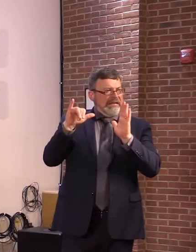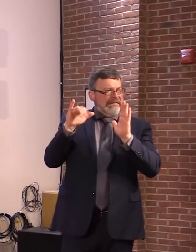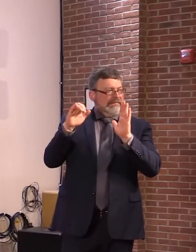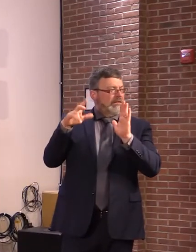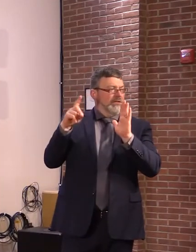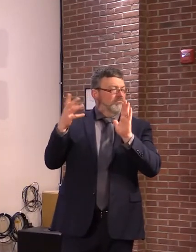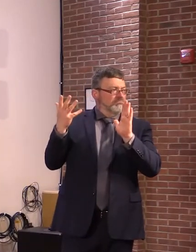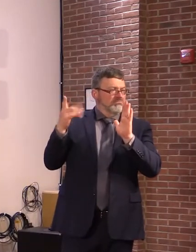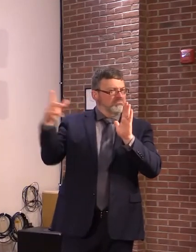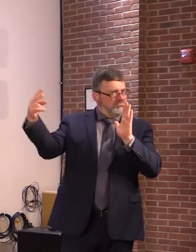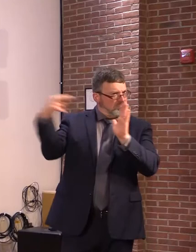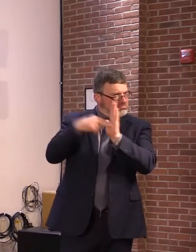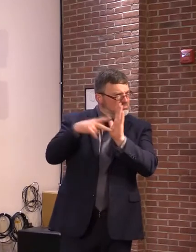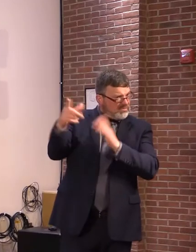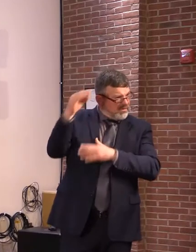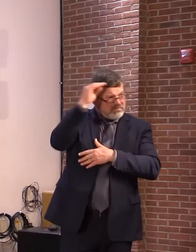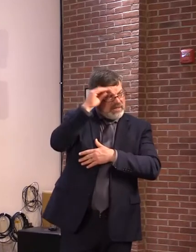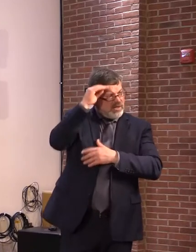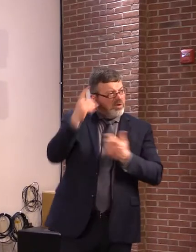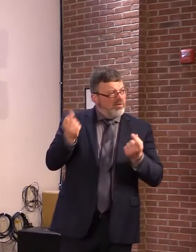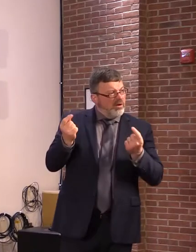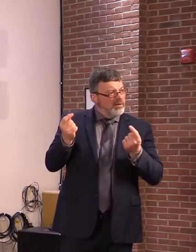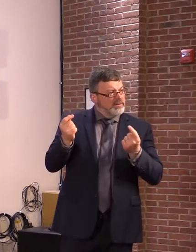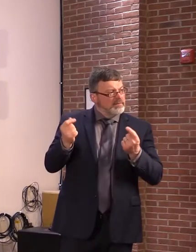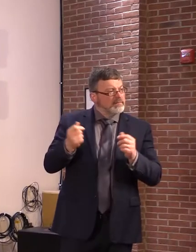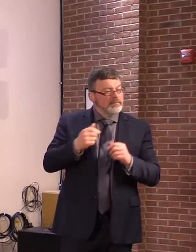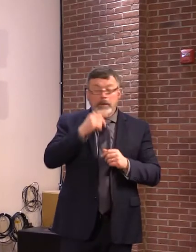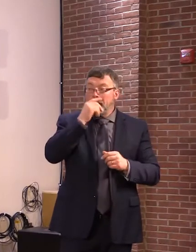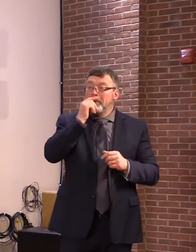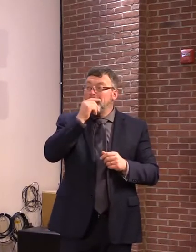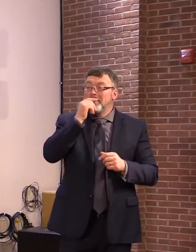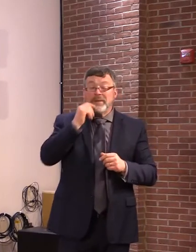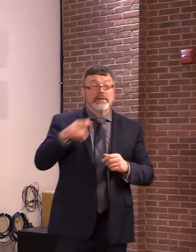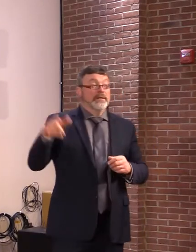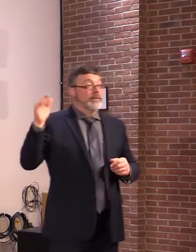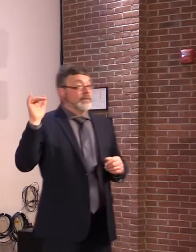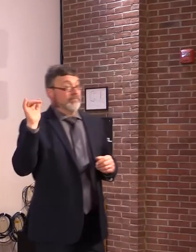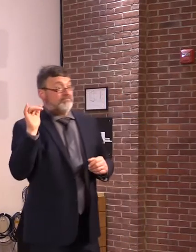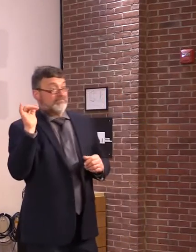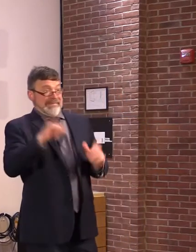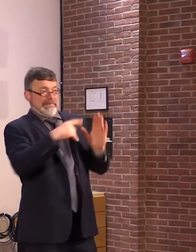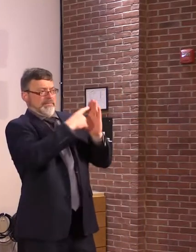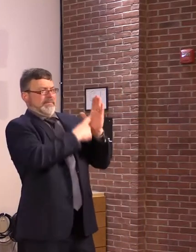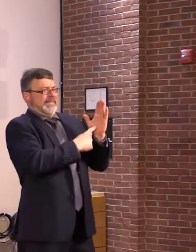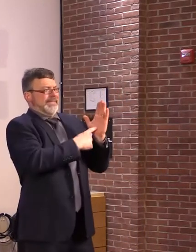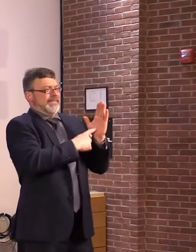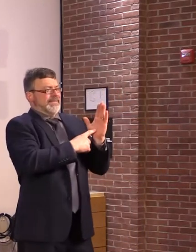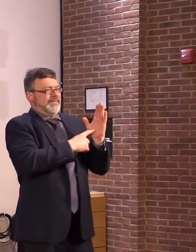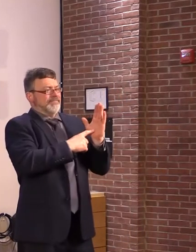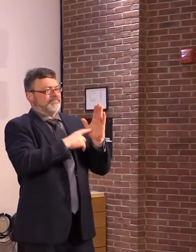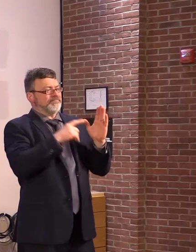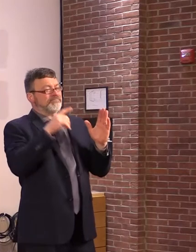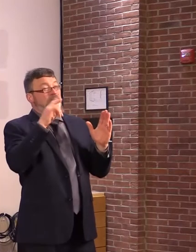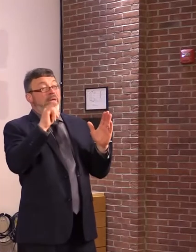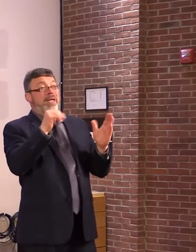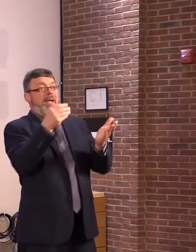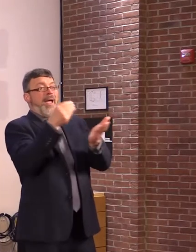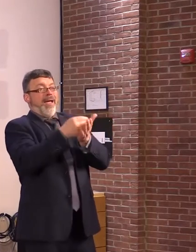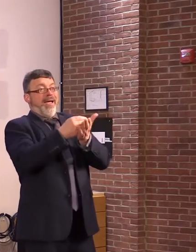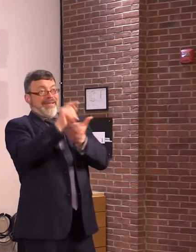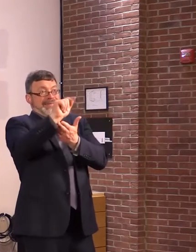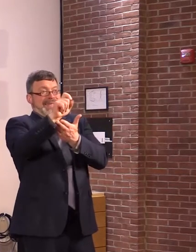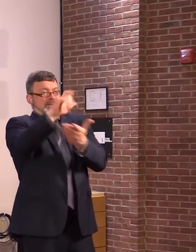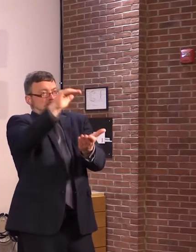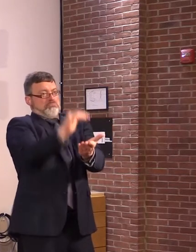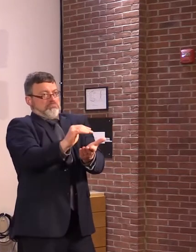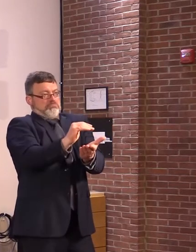Obviously, with the yield bill, I wanted tax relief, and I wanted money for